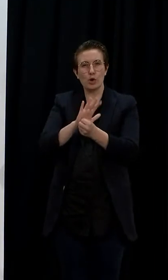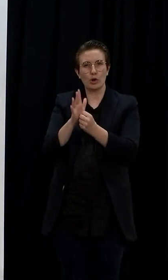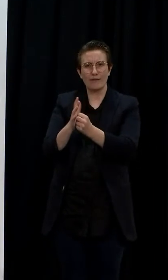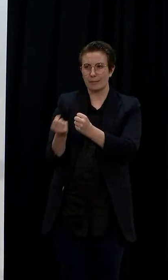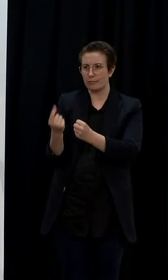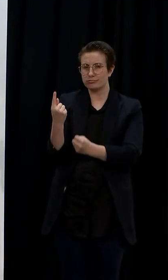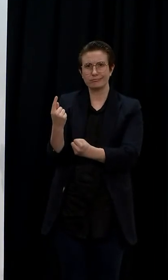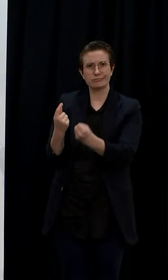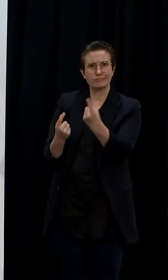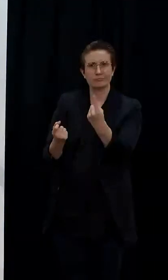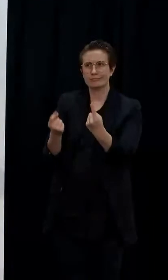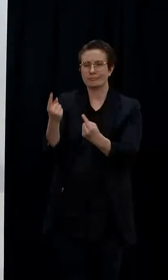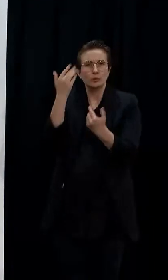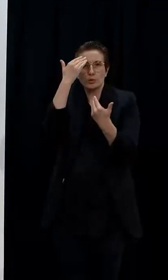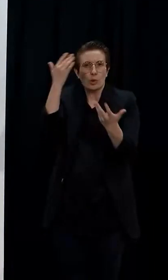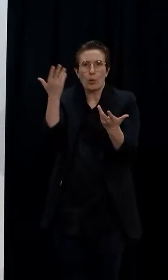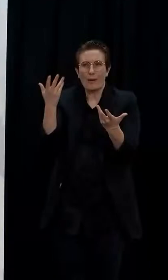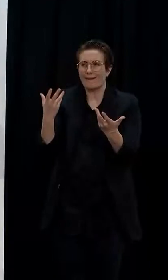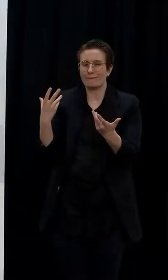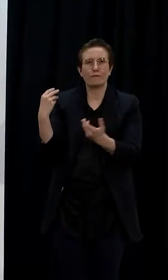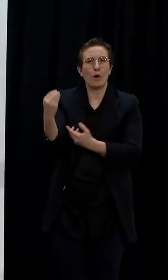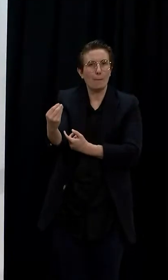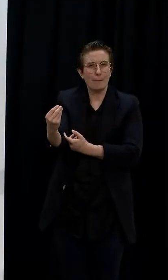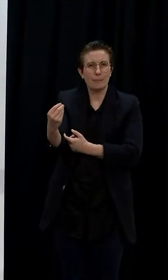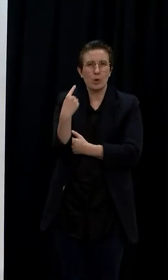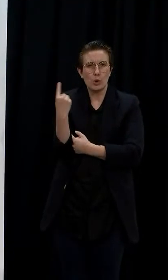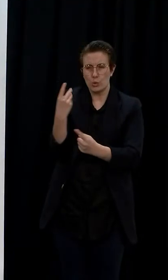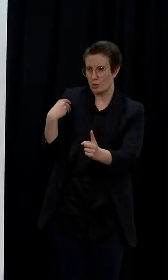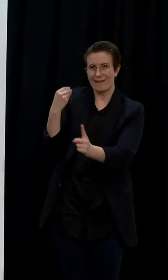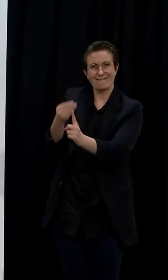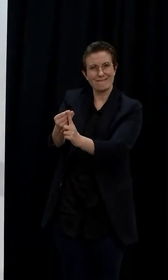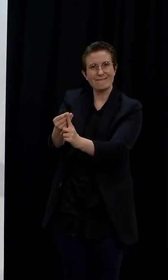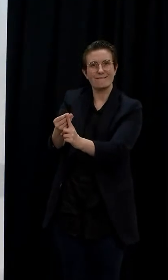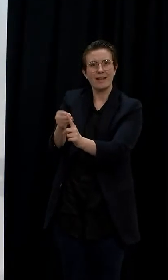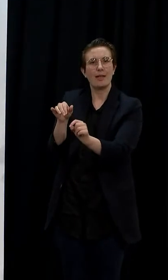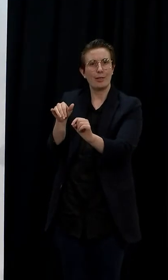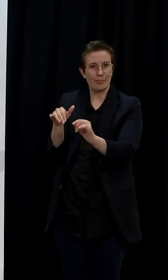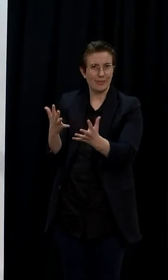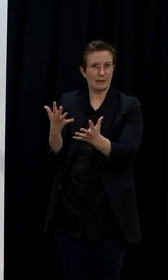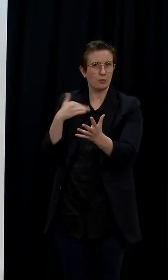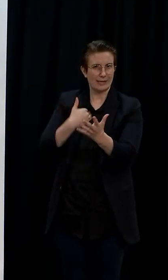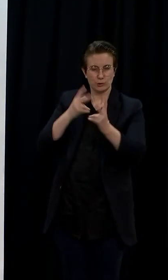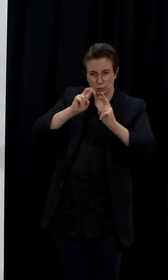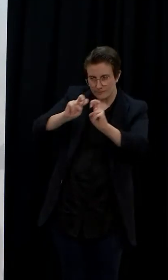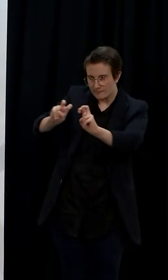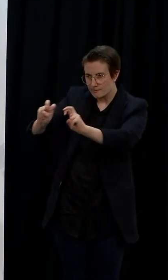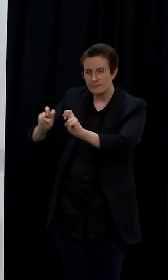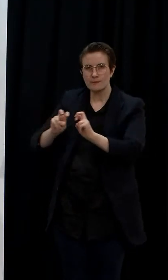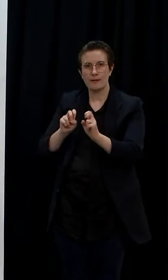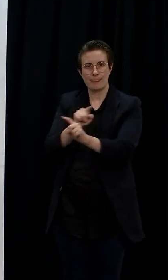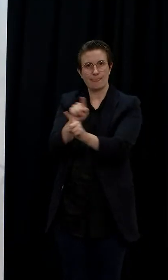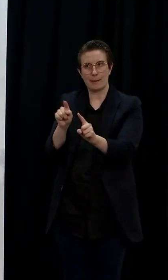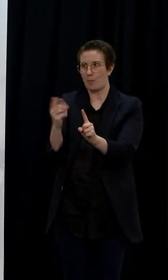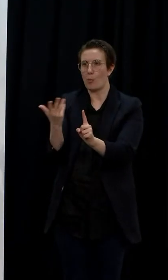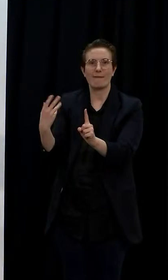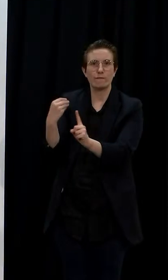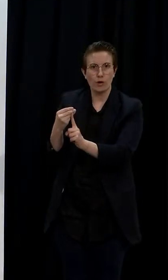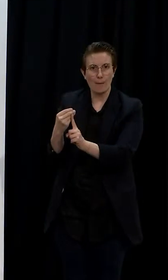get ahead of some of those or earlier on identify some of their links to get those numbers down. Those are two particular focuses for us at the moment.